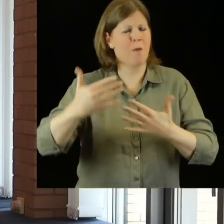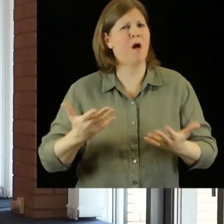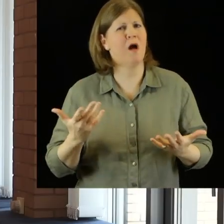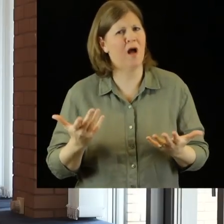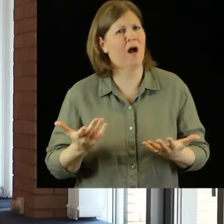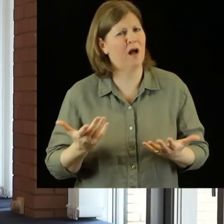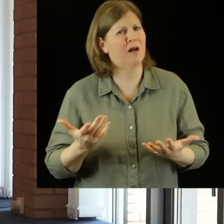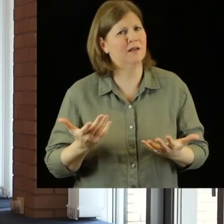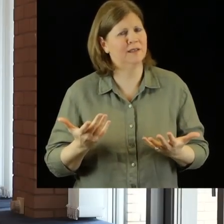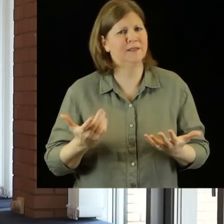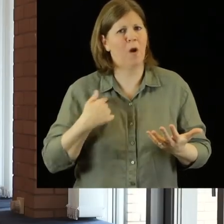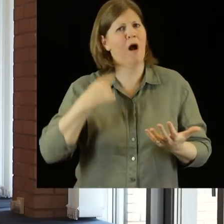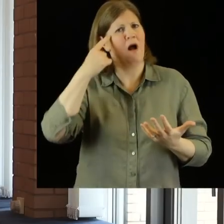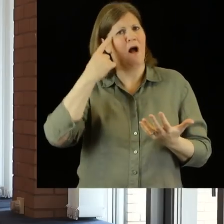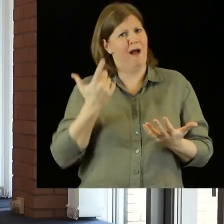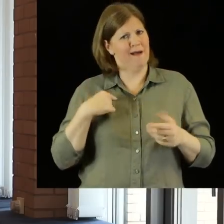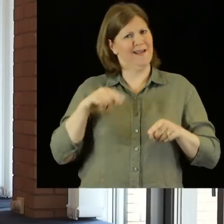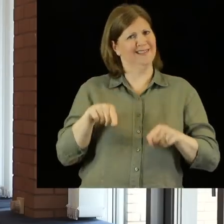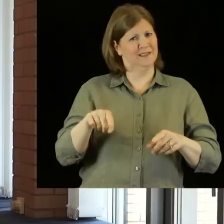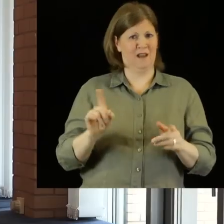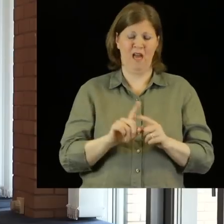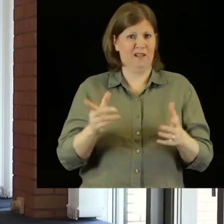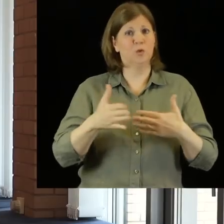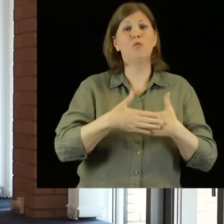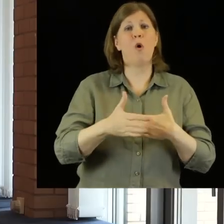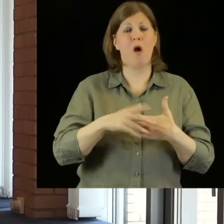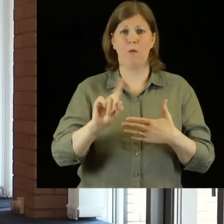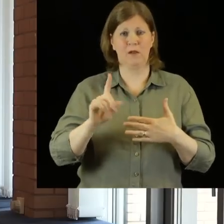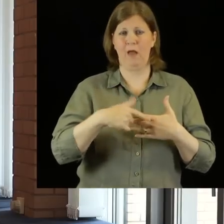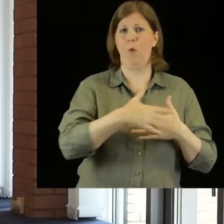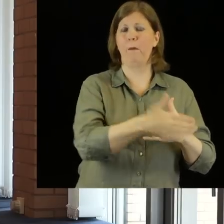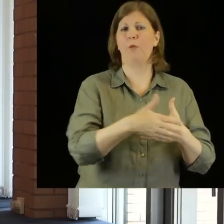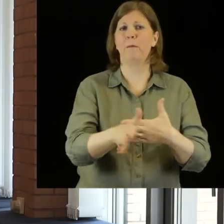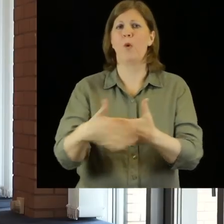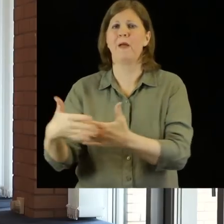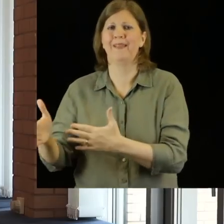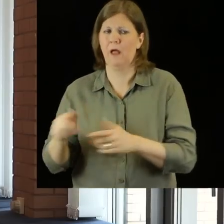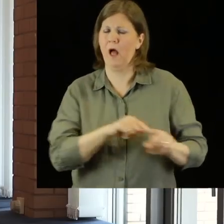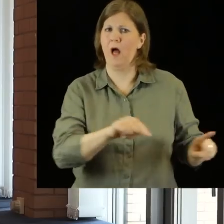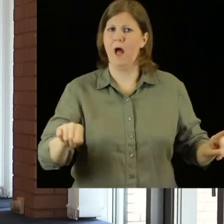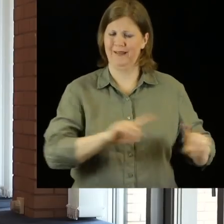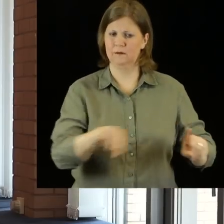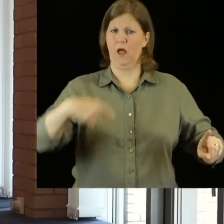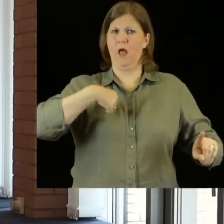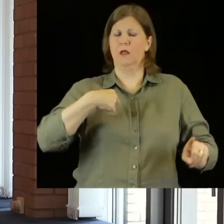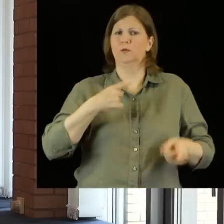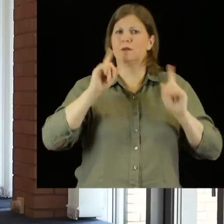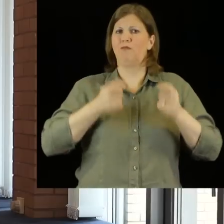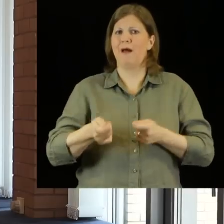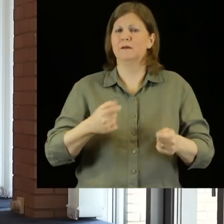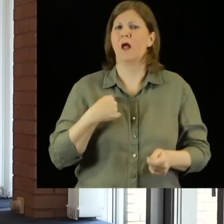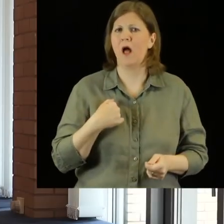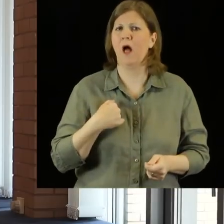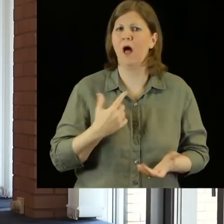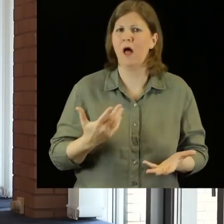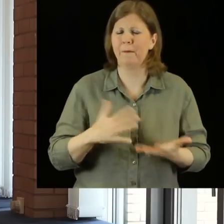me to explore physical language, much more visual language, I guess we call it. And that opened up all sorts of doors to me as